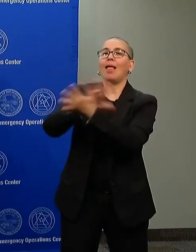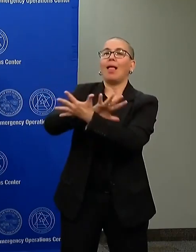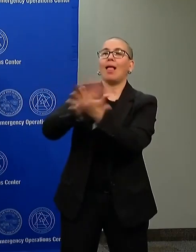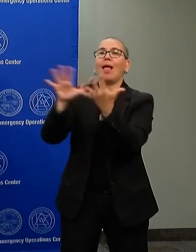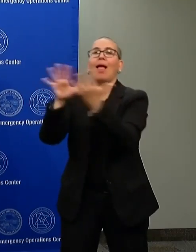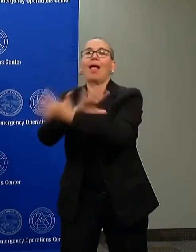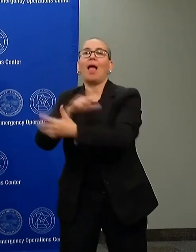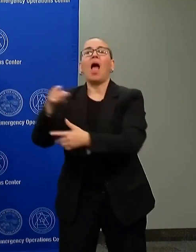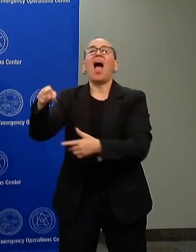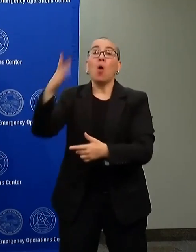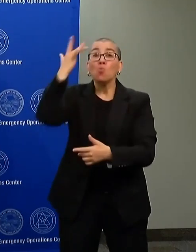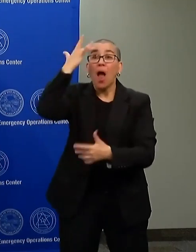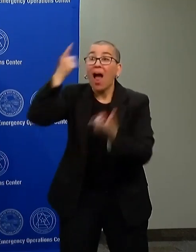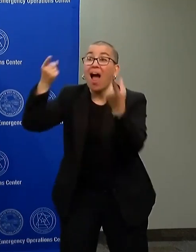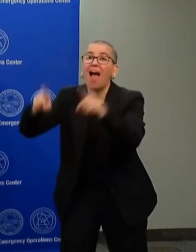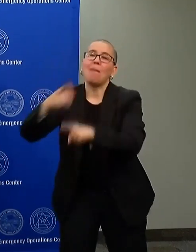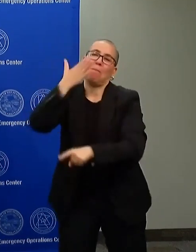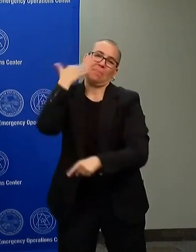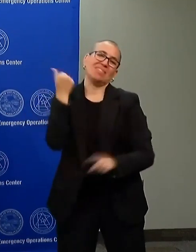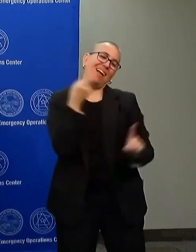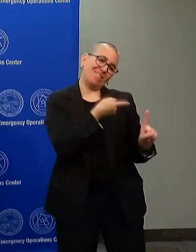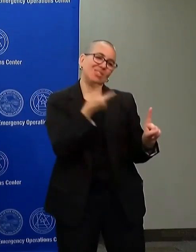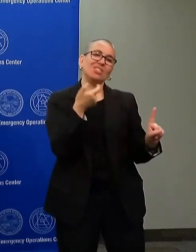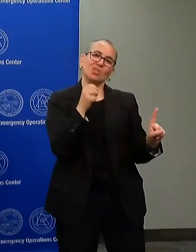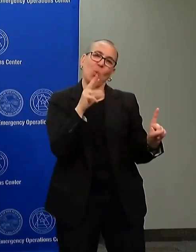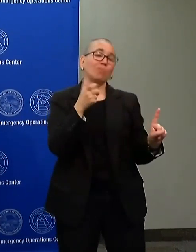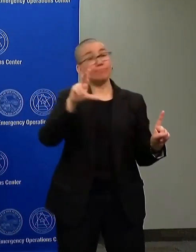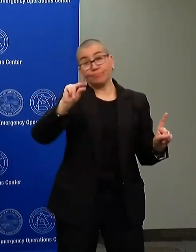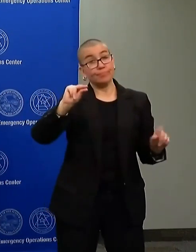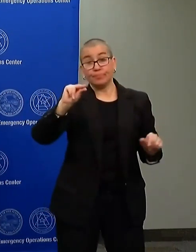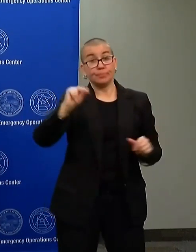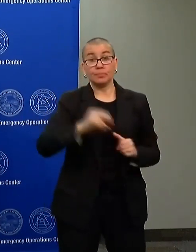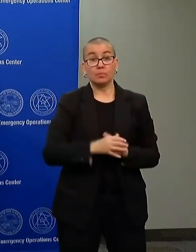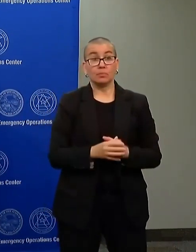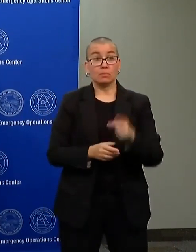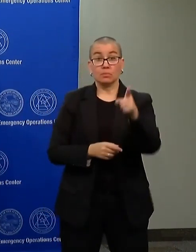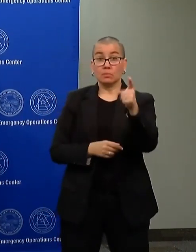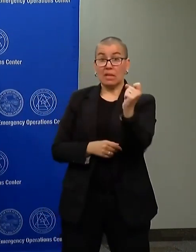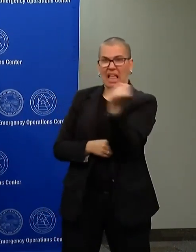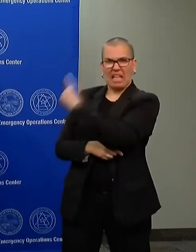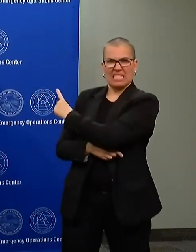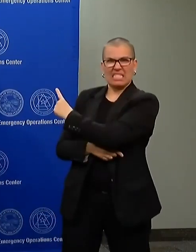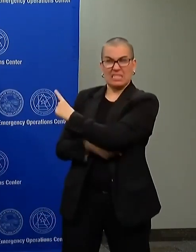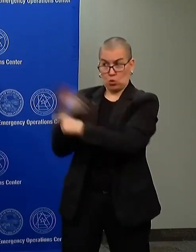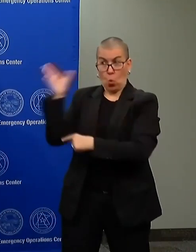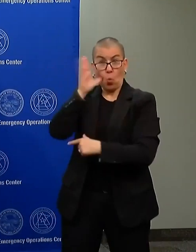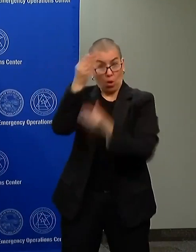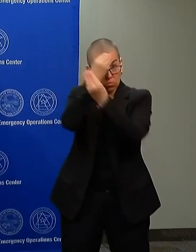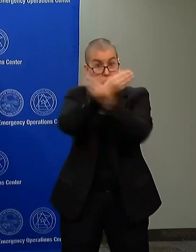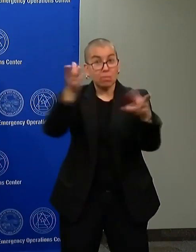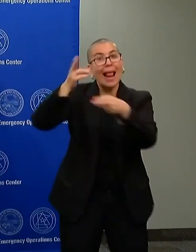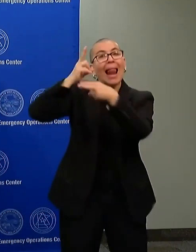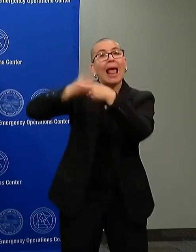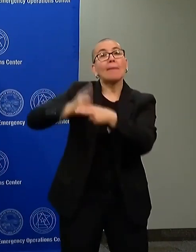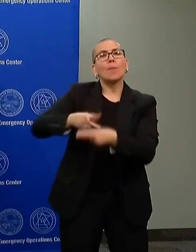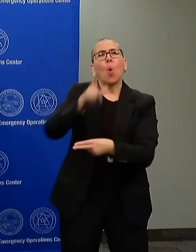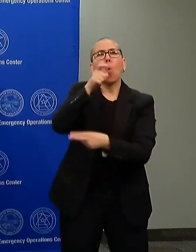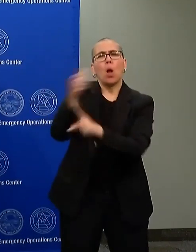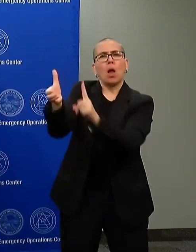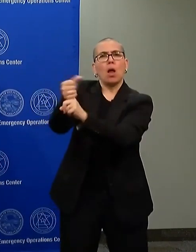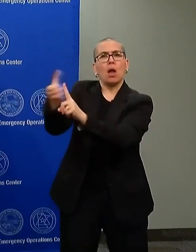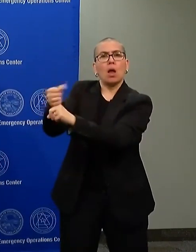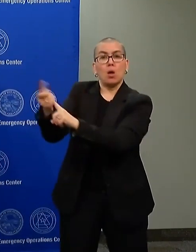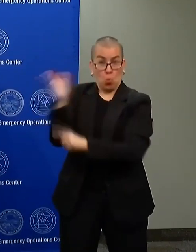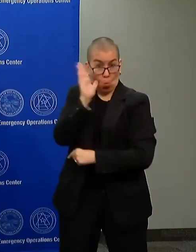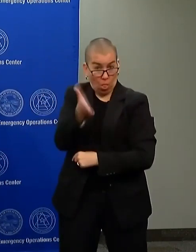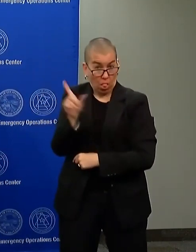You said you're going to release names, you're going to release information. How will that happen? What form? I expect